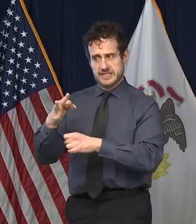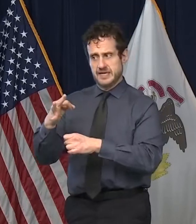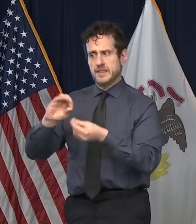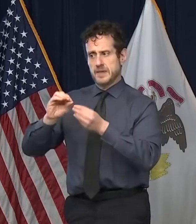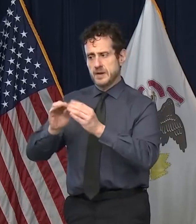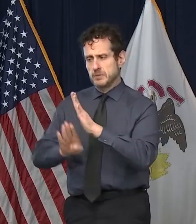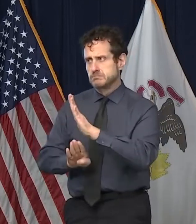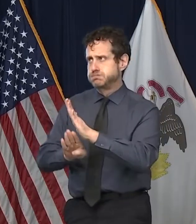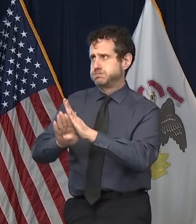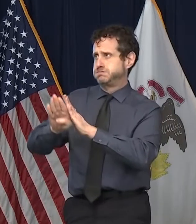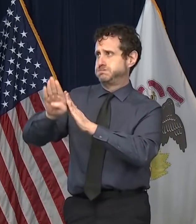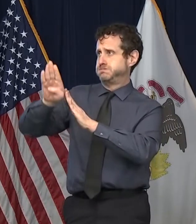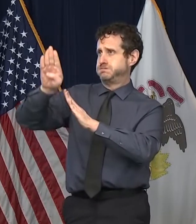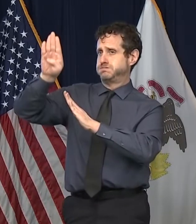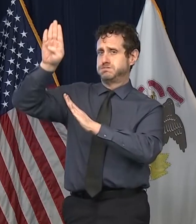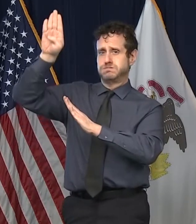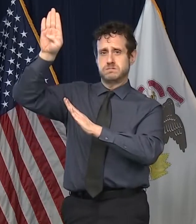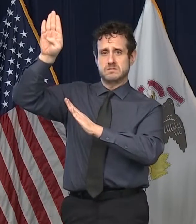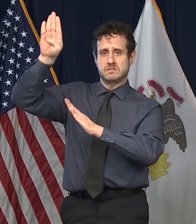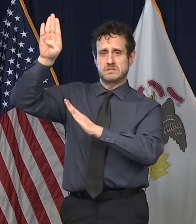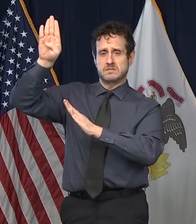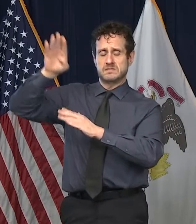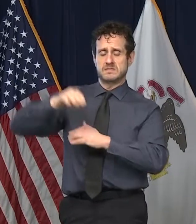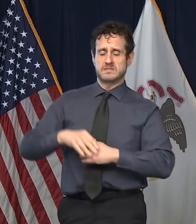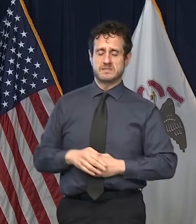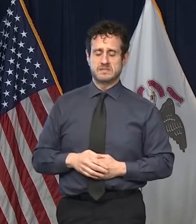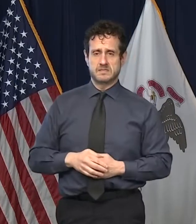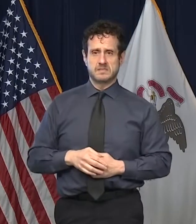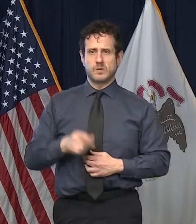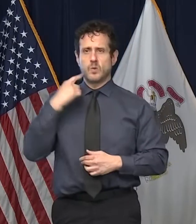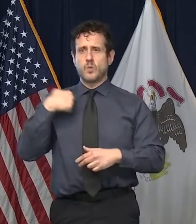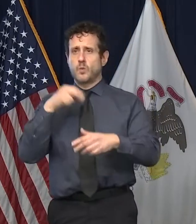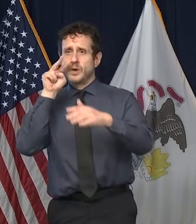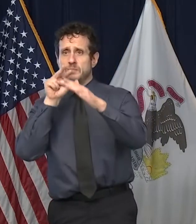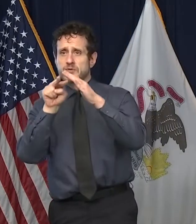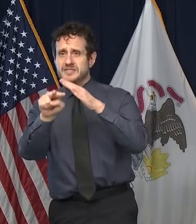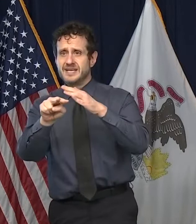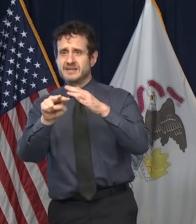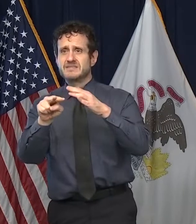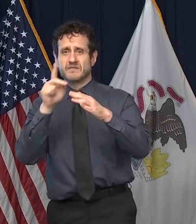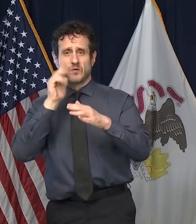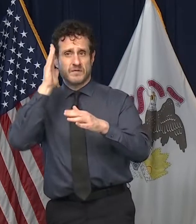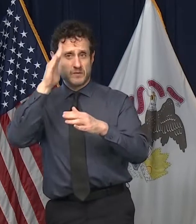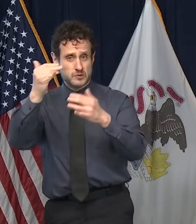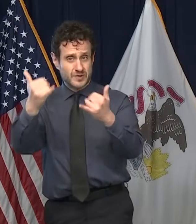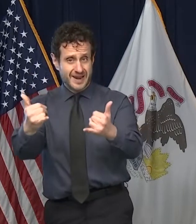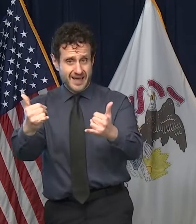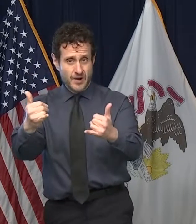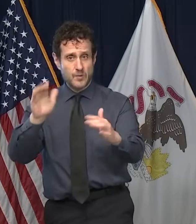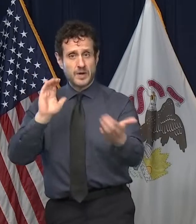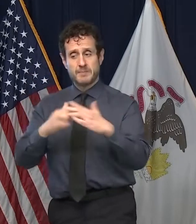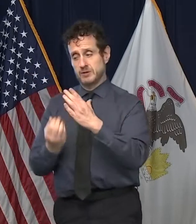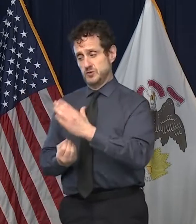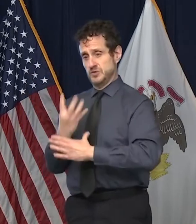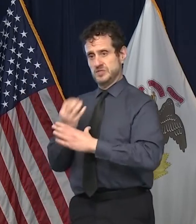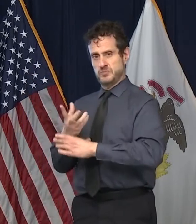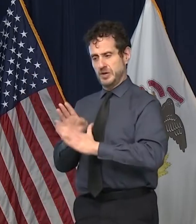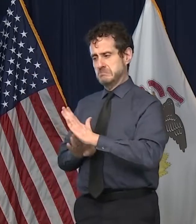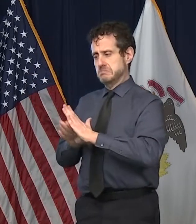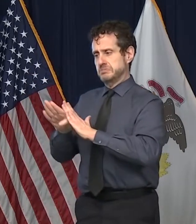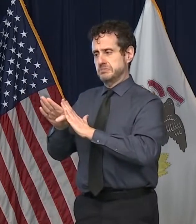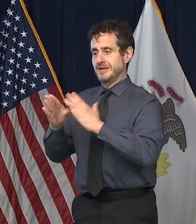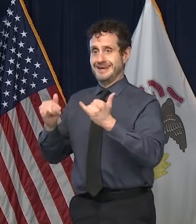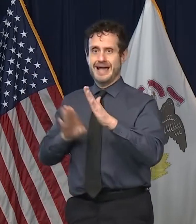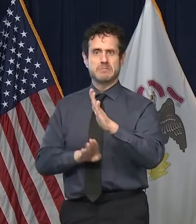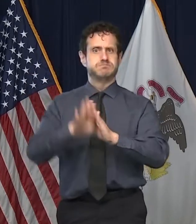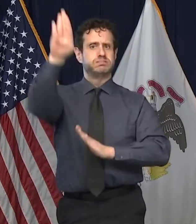We are seeing current numbers and future projections worse than what we saw in the spring. We're more practiced at responding